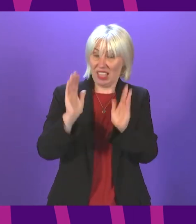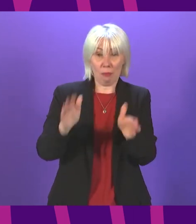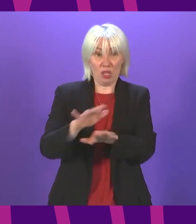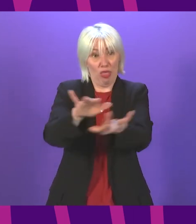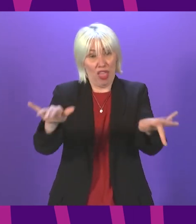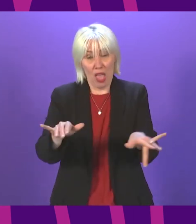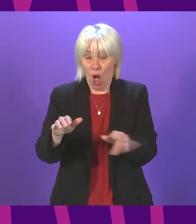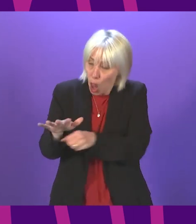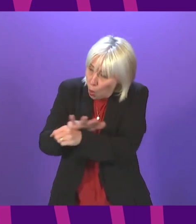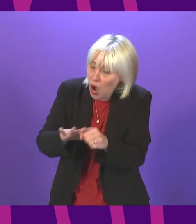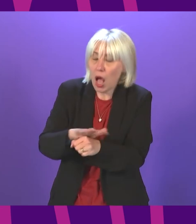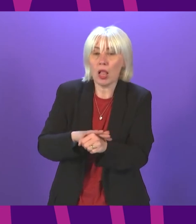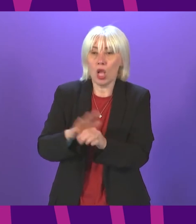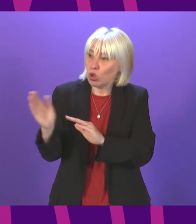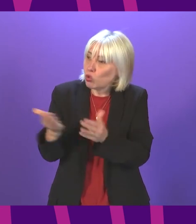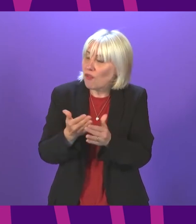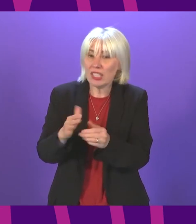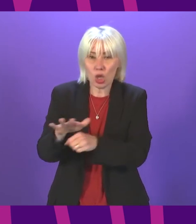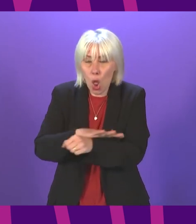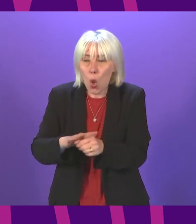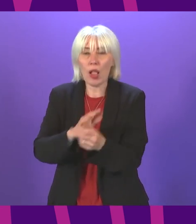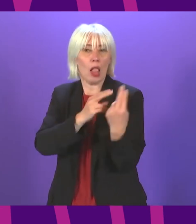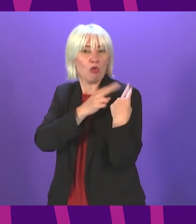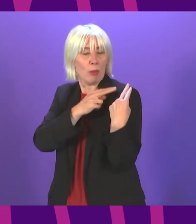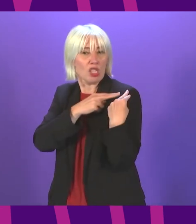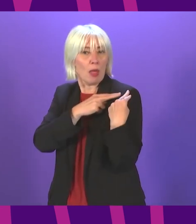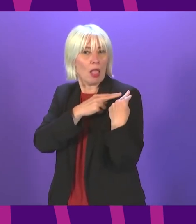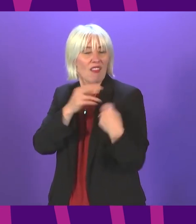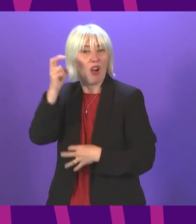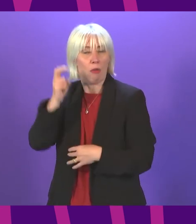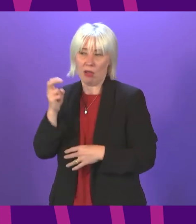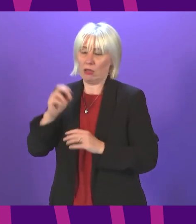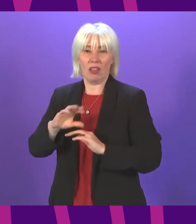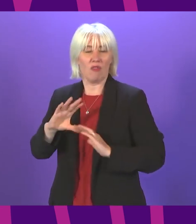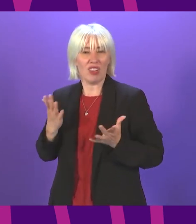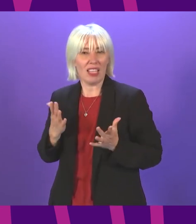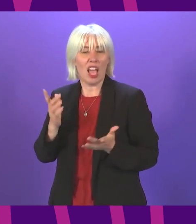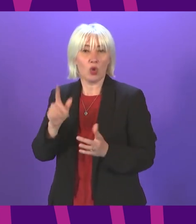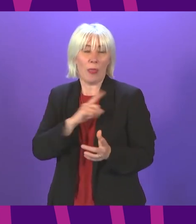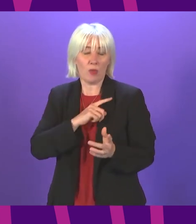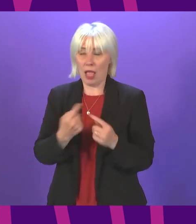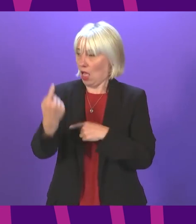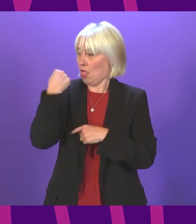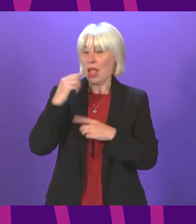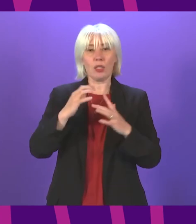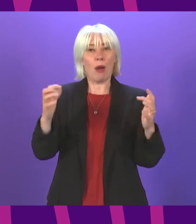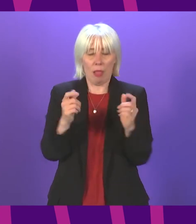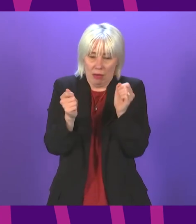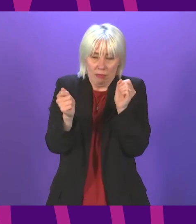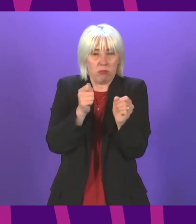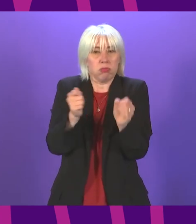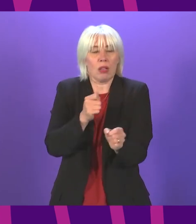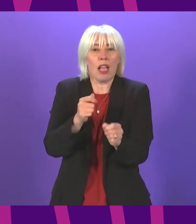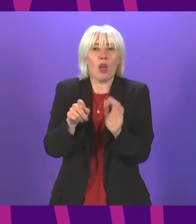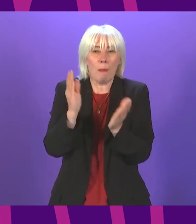driven and locally accountable and that's why we need to see the powers that we amended the last parliament's transport act to